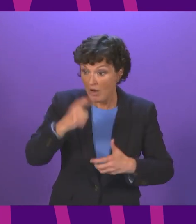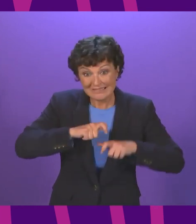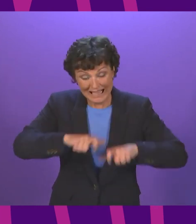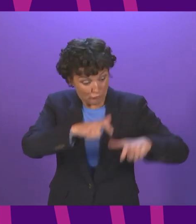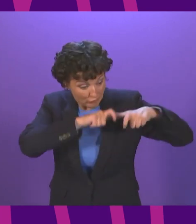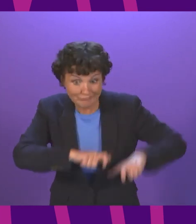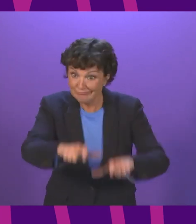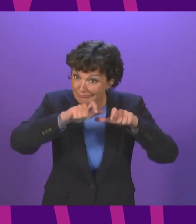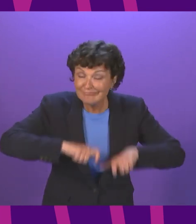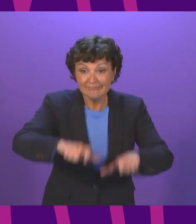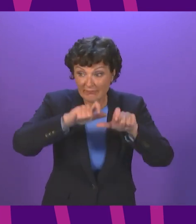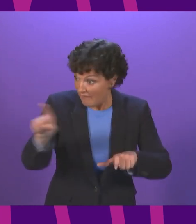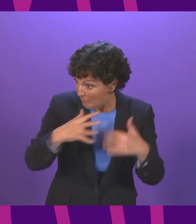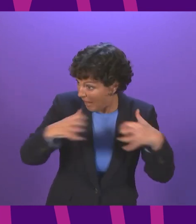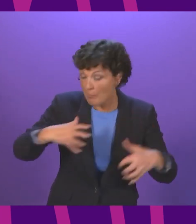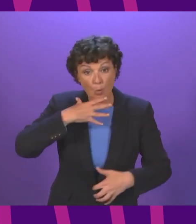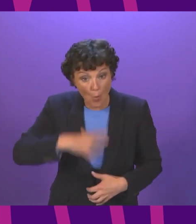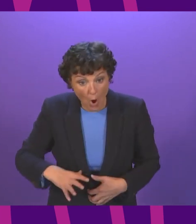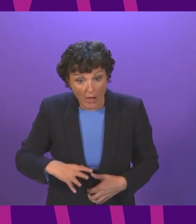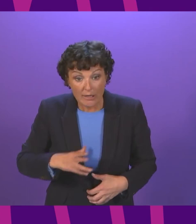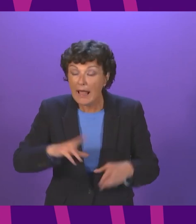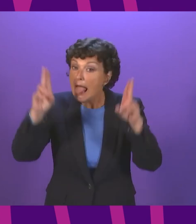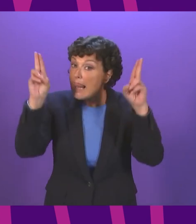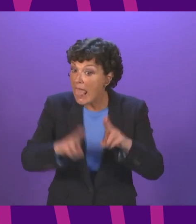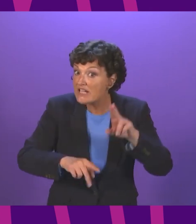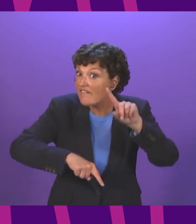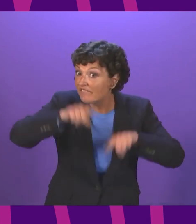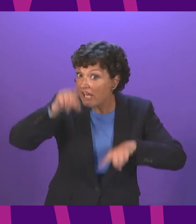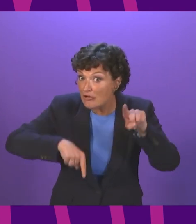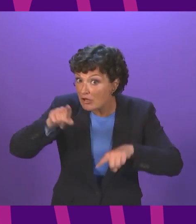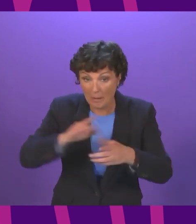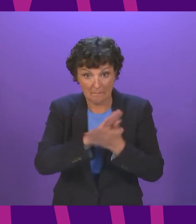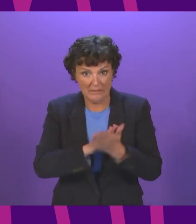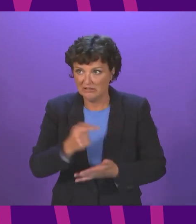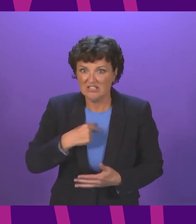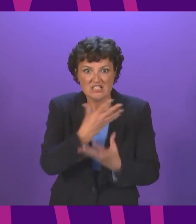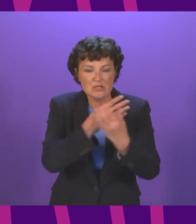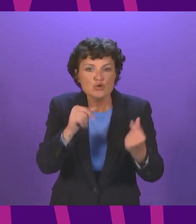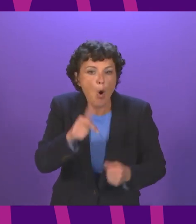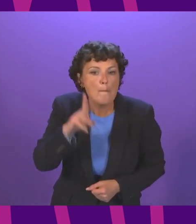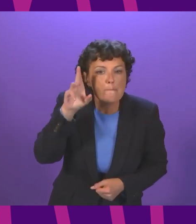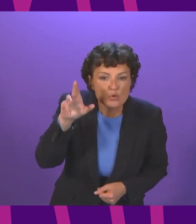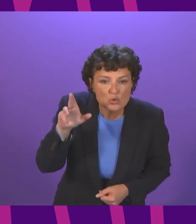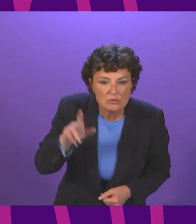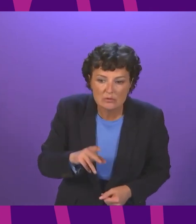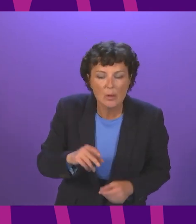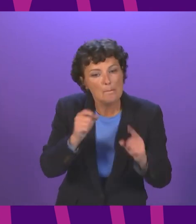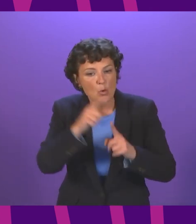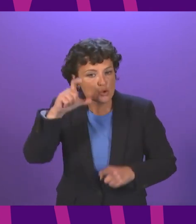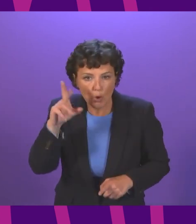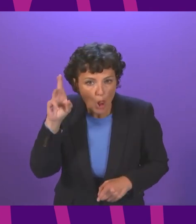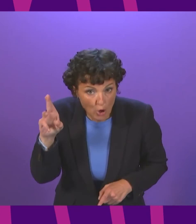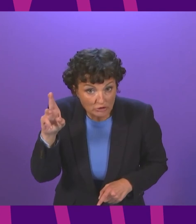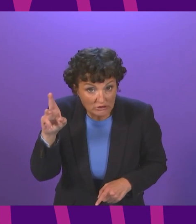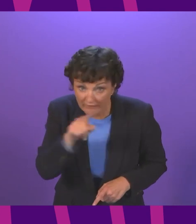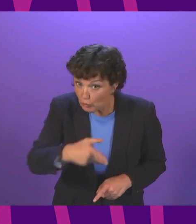if Parliament wishes there to be much less variability so that in every part of the country our citizens can be assured of